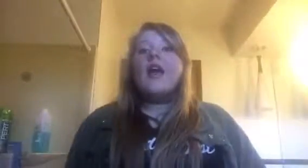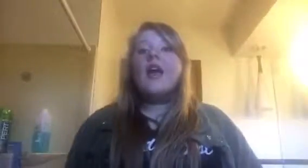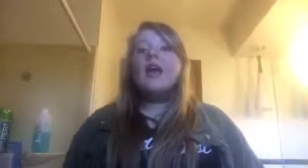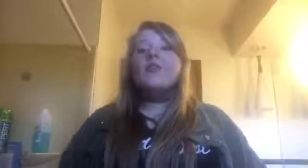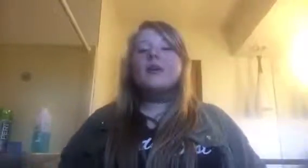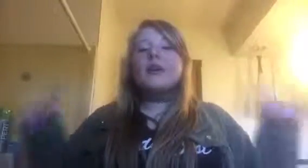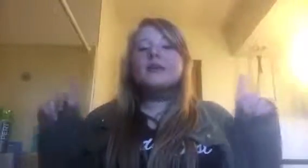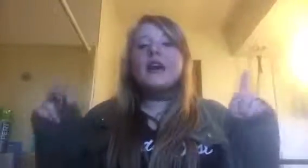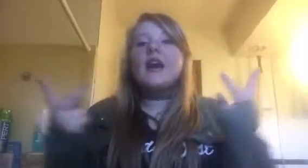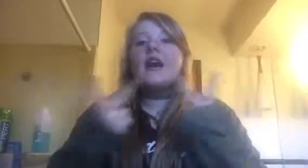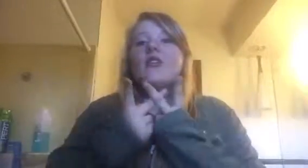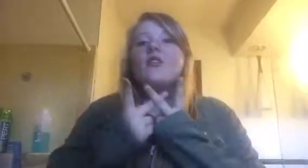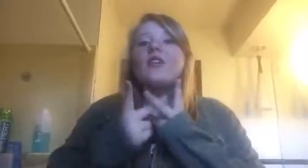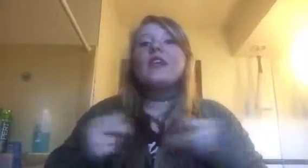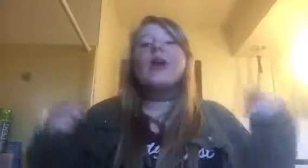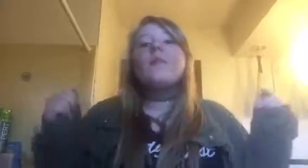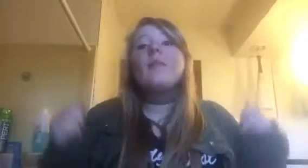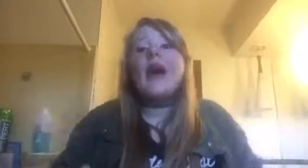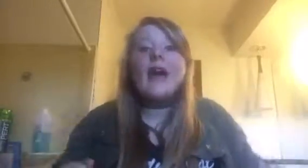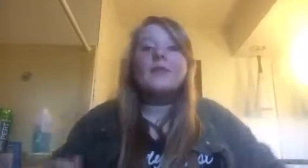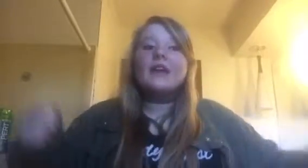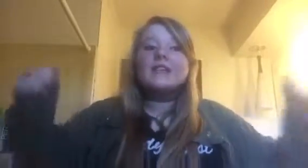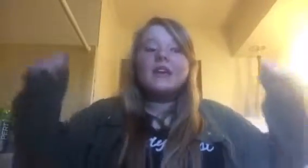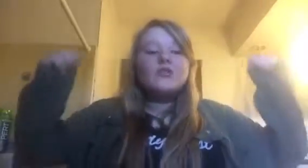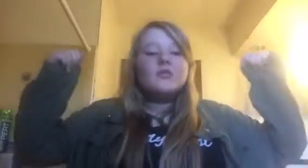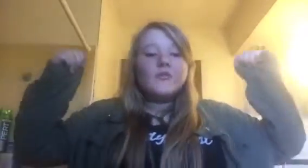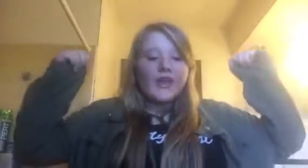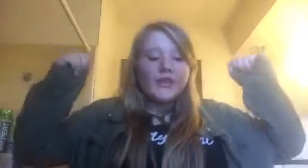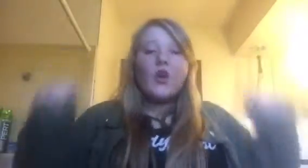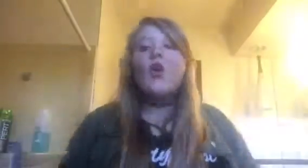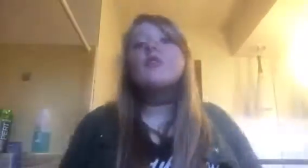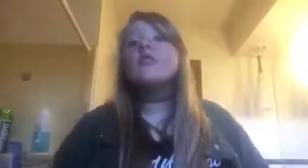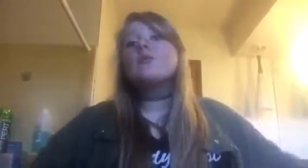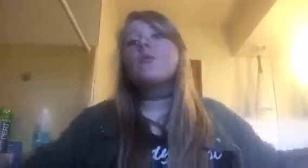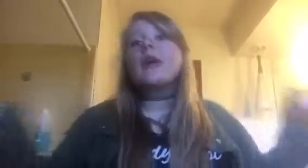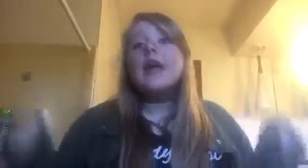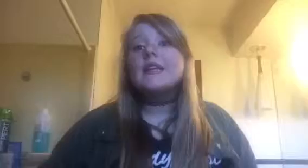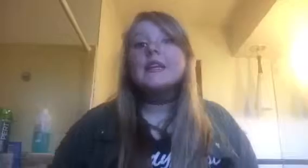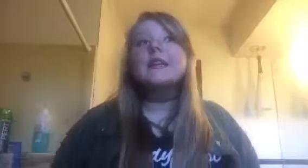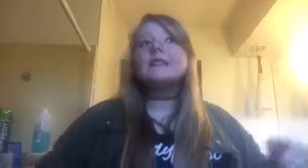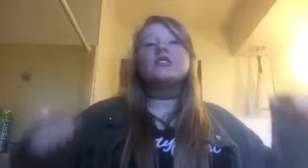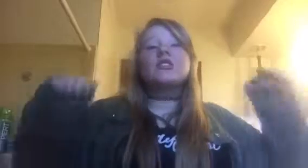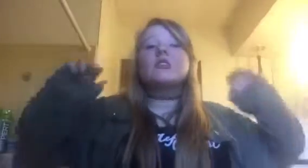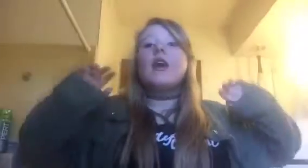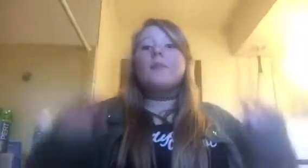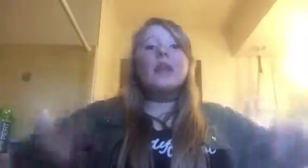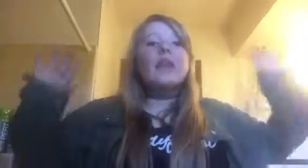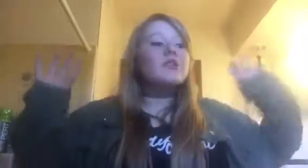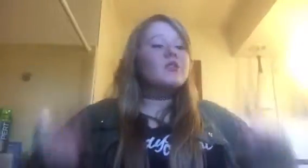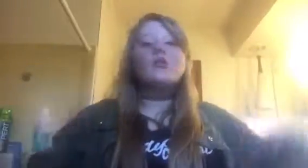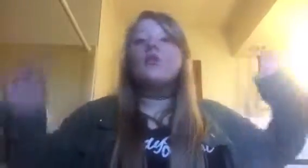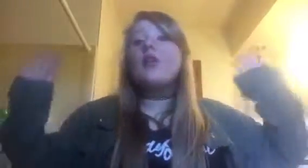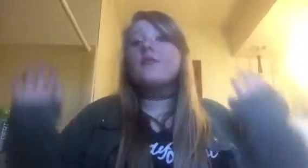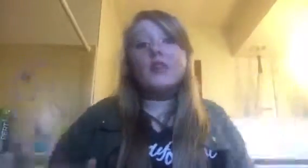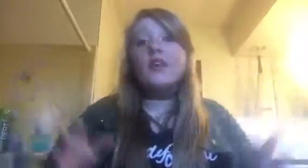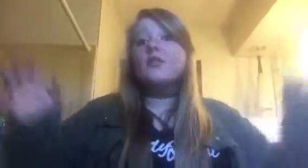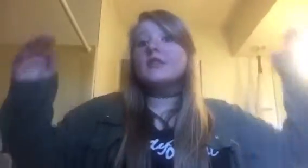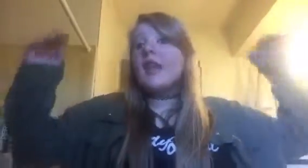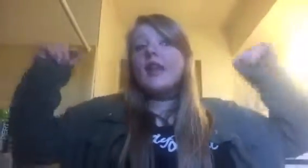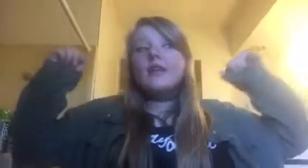Hey everybody, it's I, Whovian, and I'm back. My schedule is finally over, there's one more heckiness. It's just me and school and videos, and